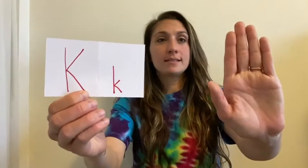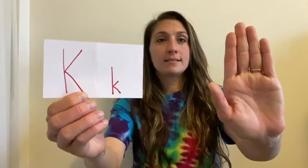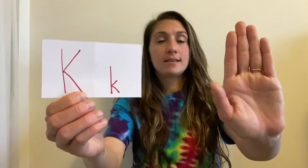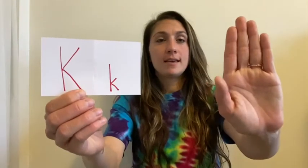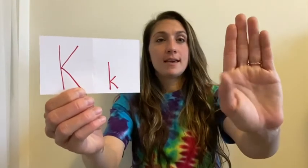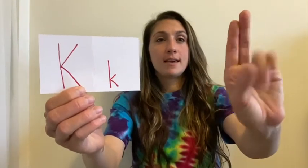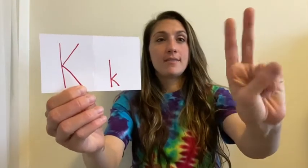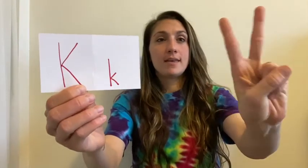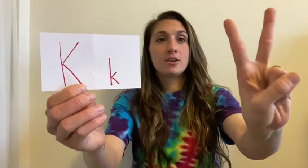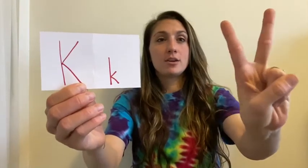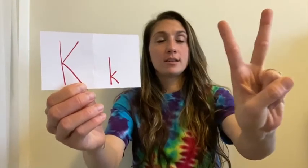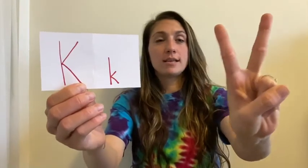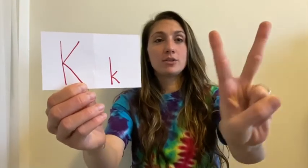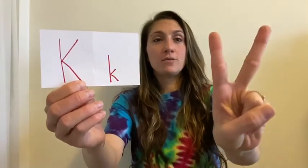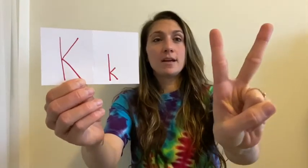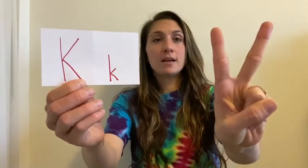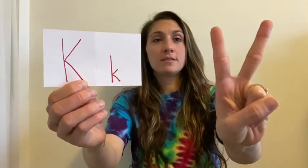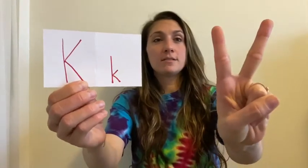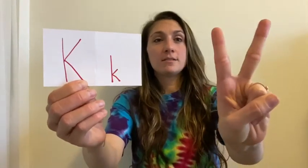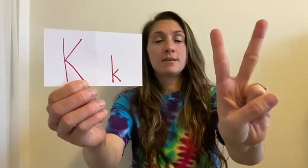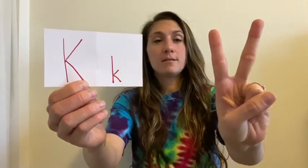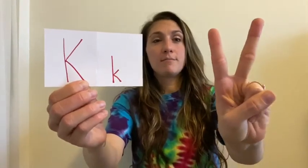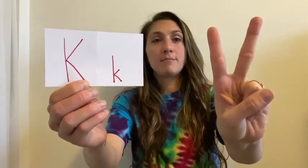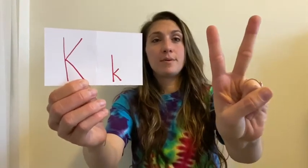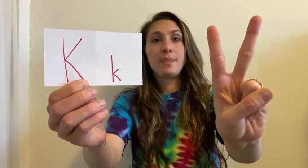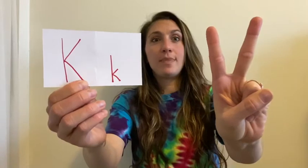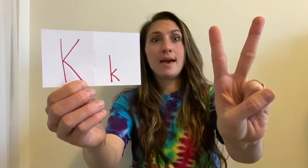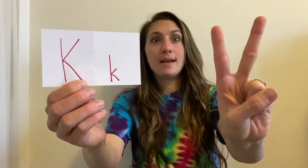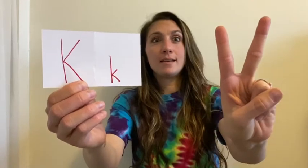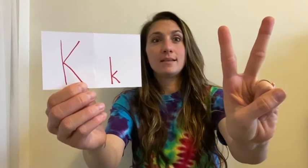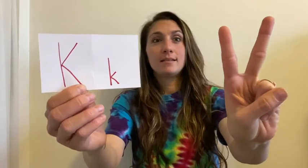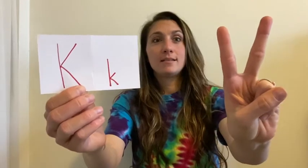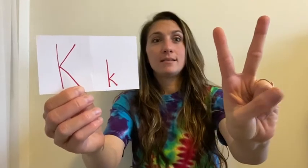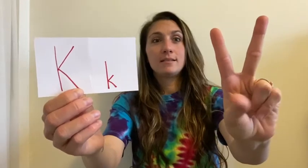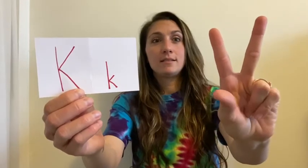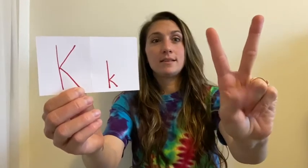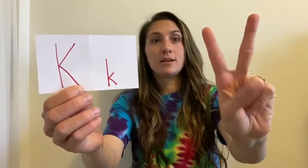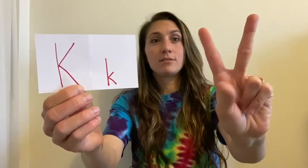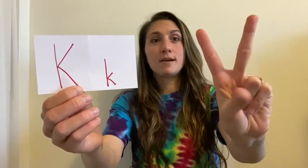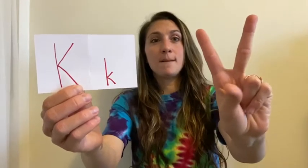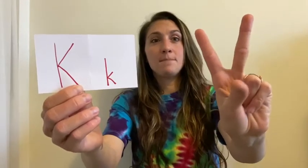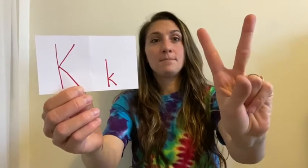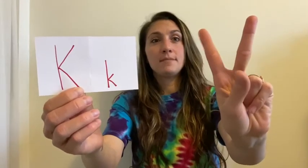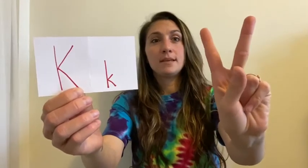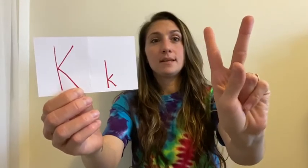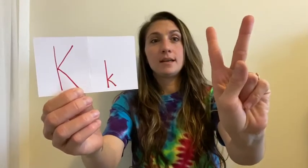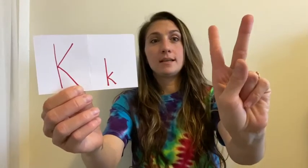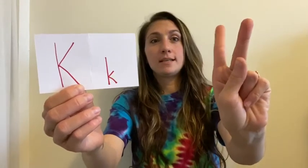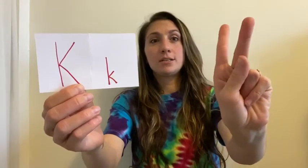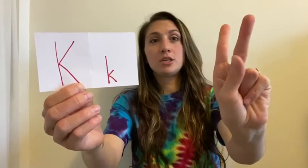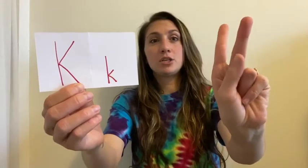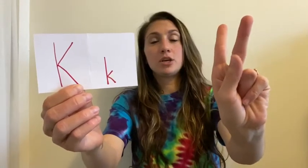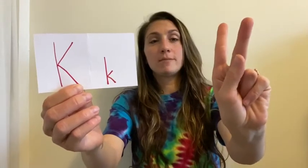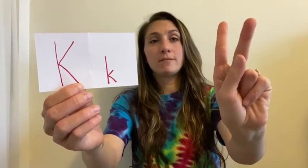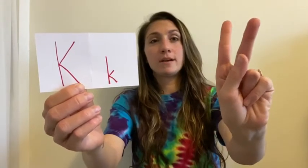and then you're gonna take two fingers, but then take your thumb and touch it to your middle finger.